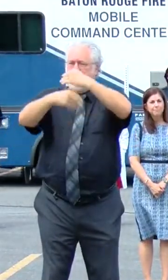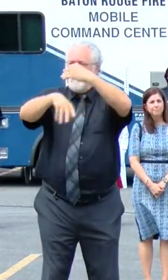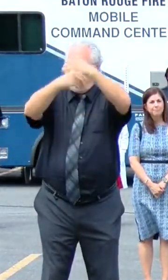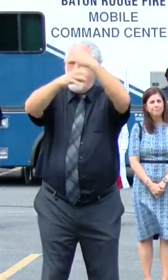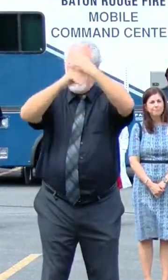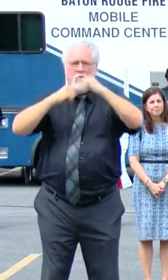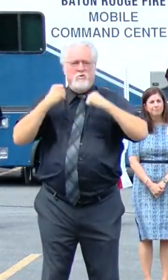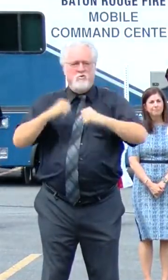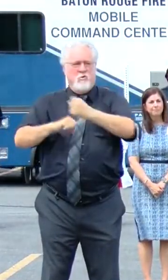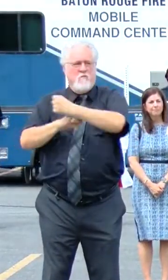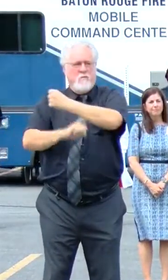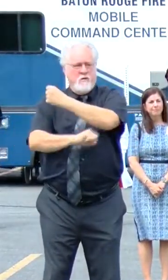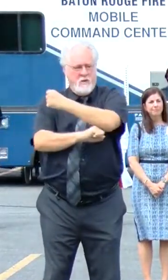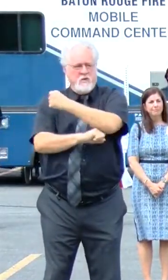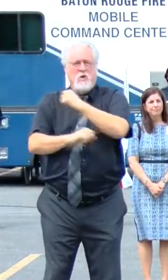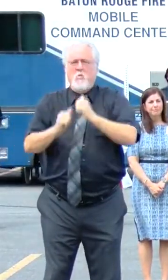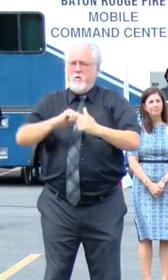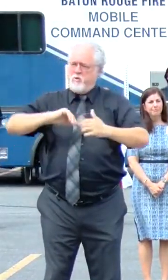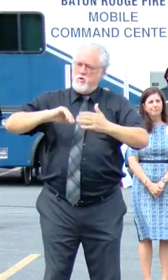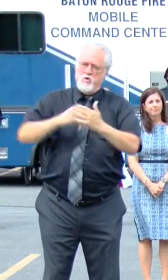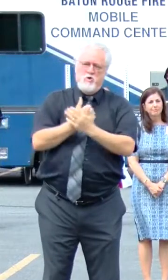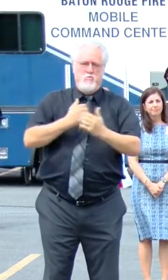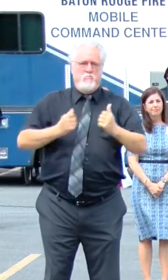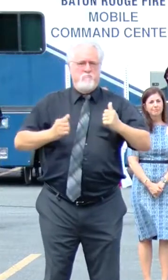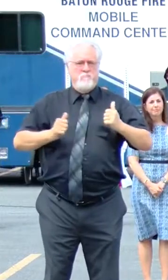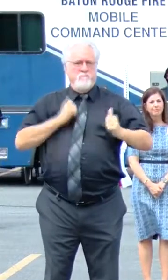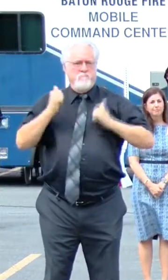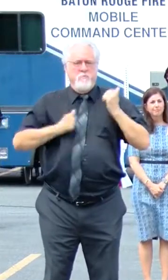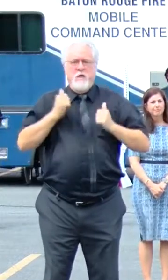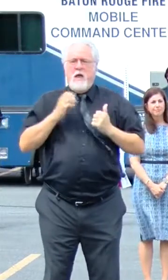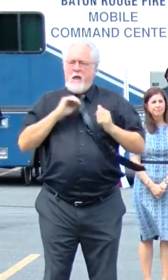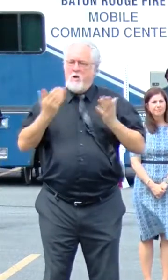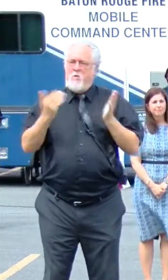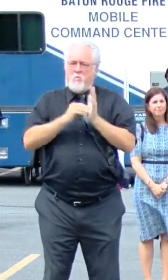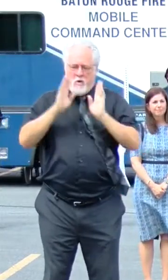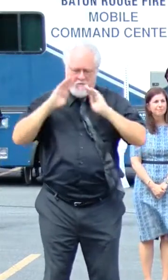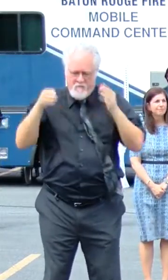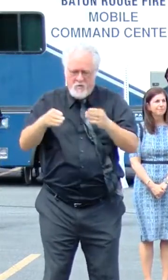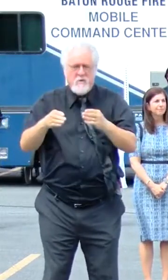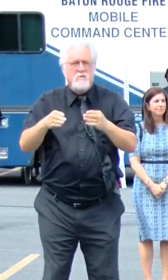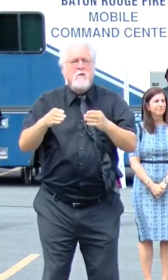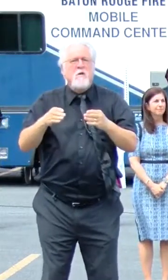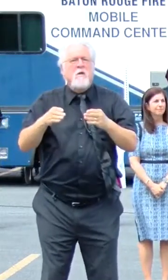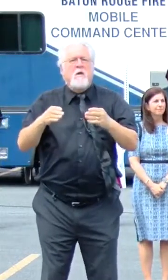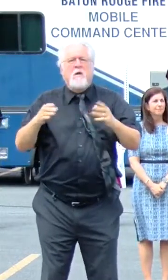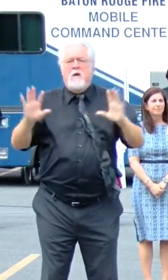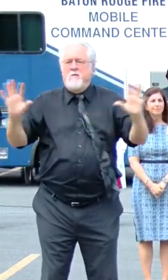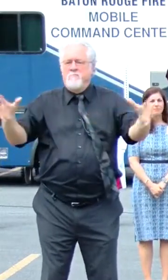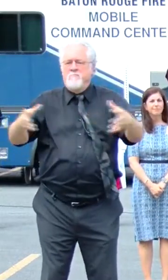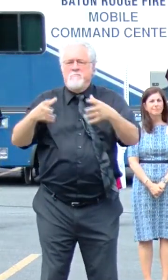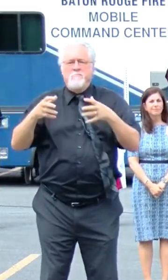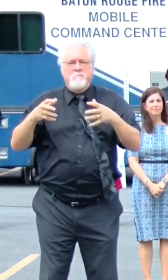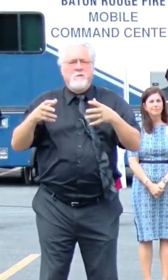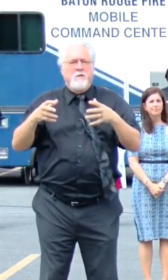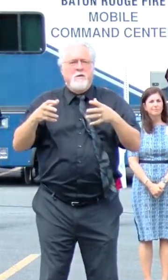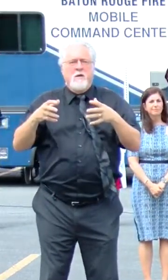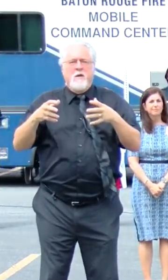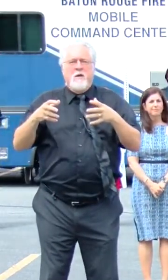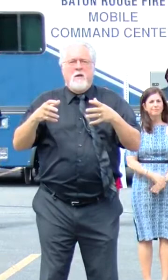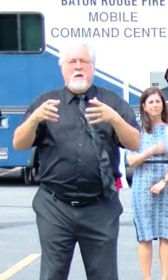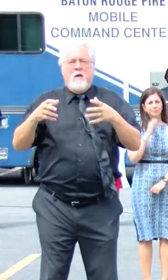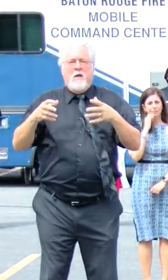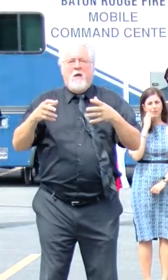foundation, with a renewed vigor and a refocused approach that embraces that a